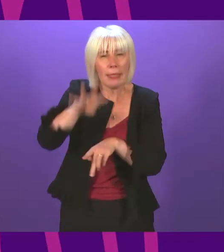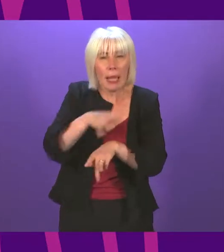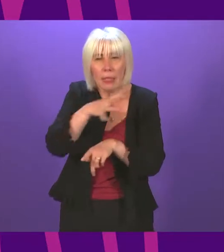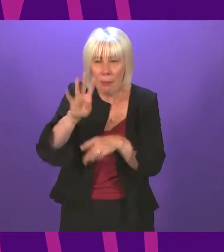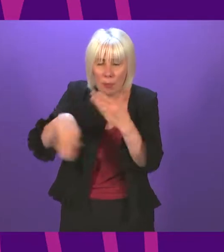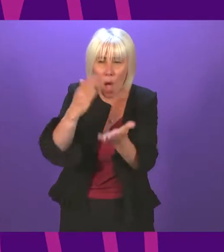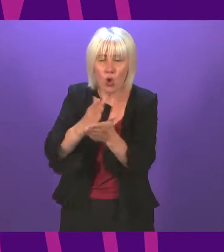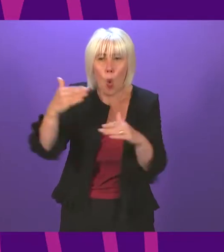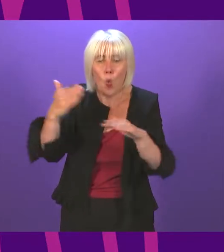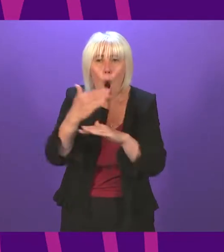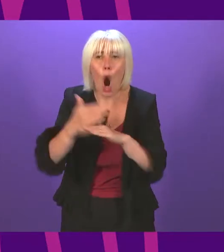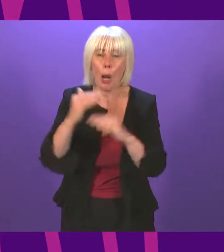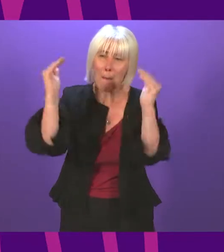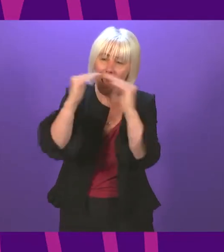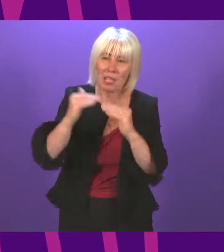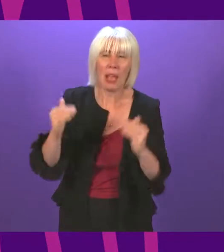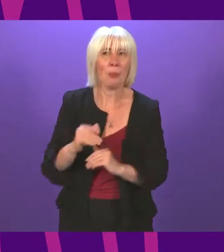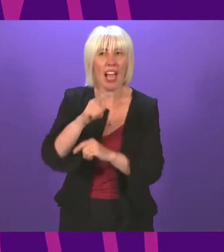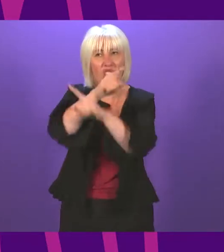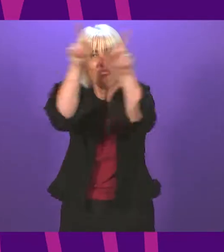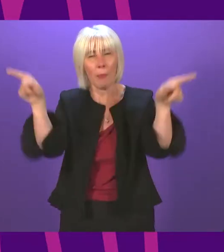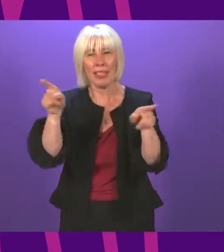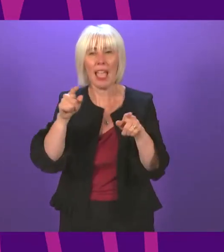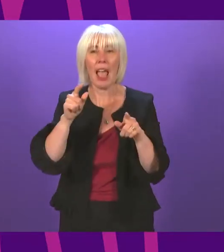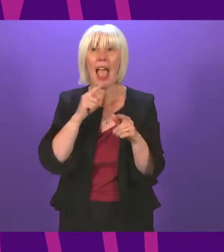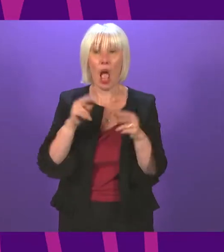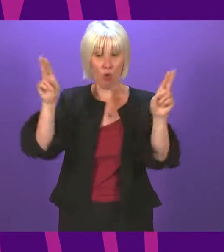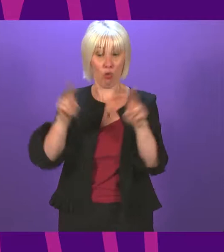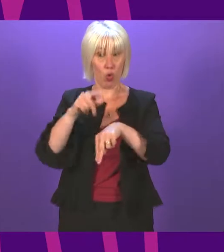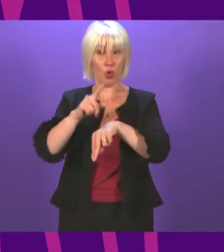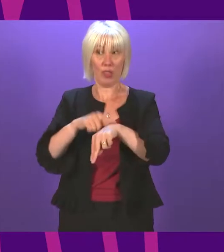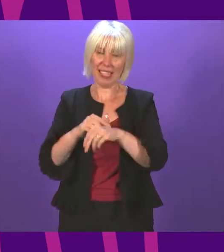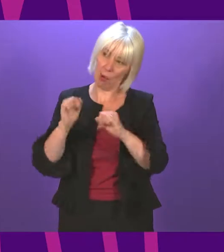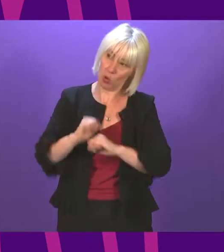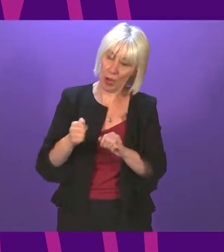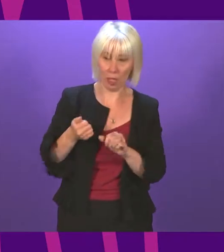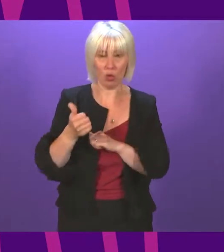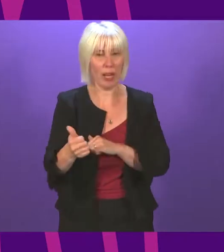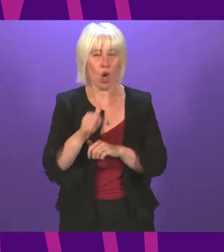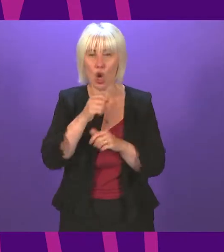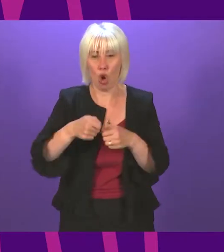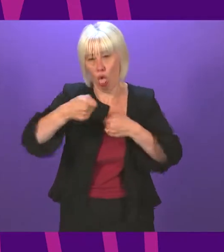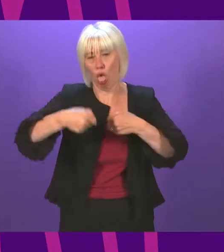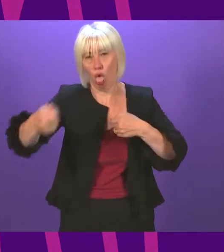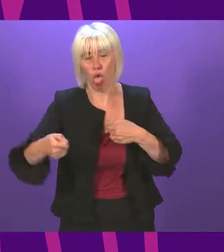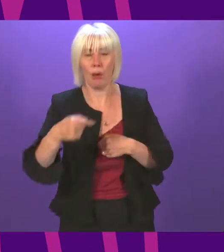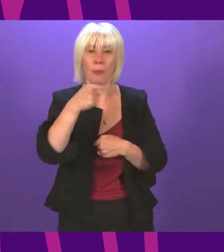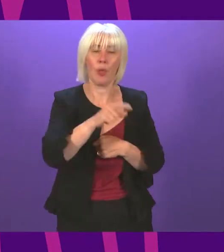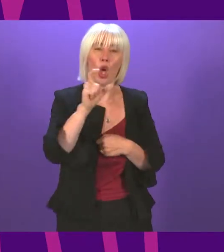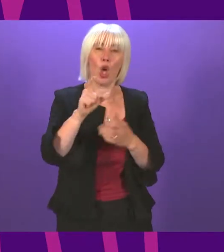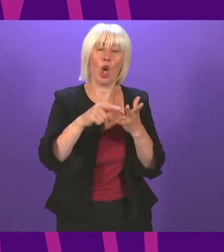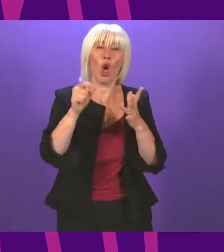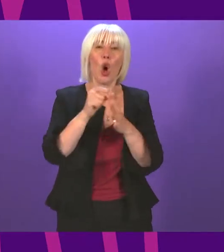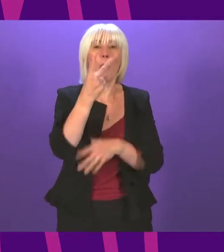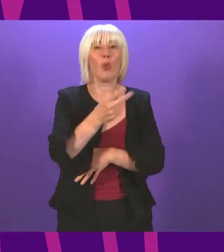that work and reduce times rather than increasing them. This is the year of COP26 and this Parliament's